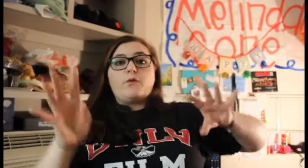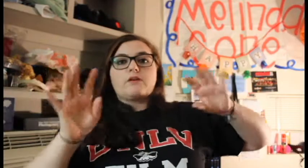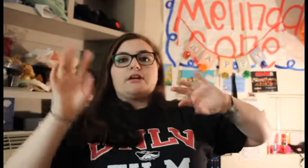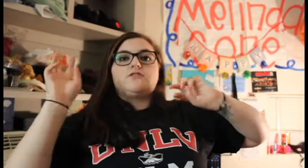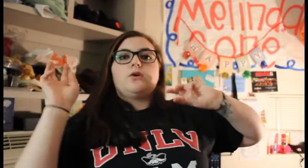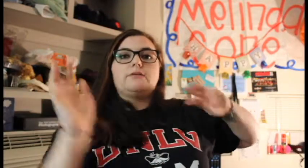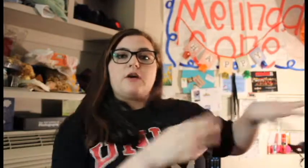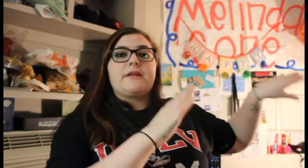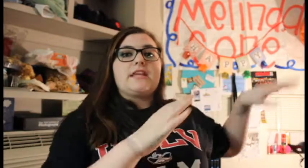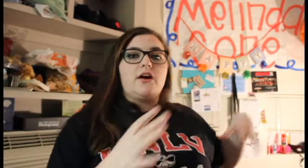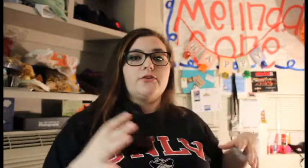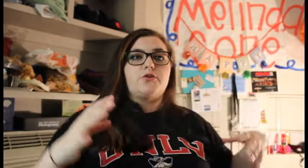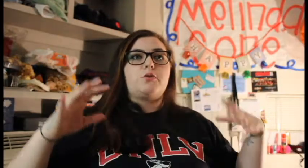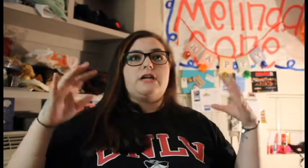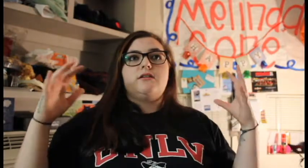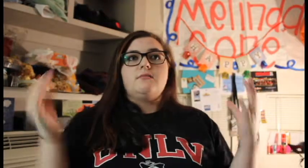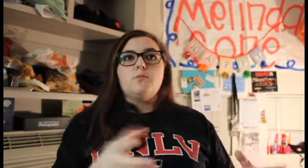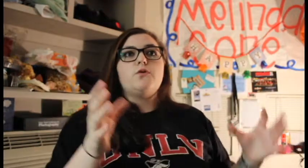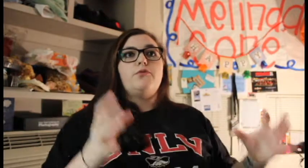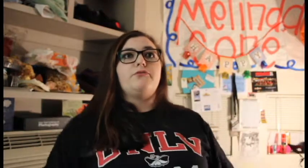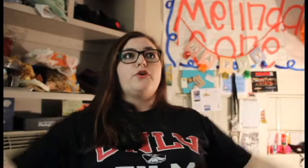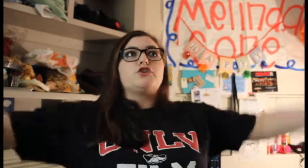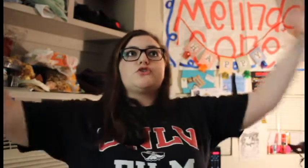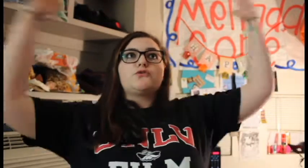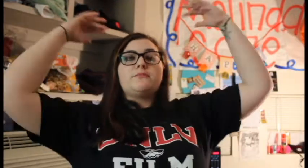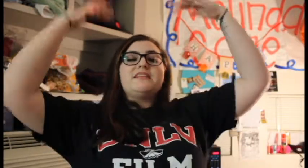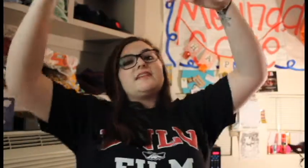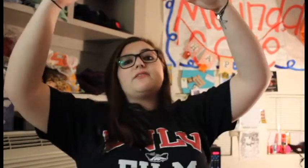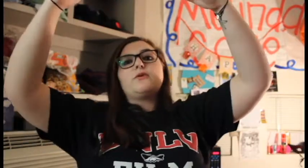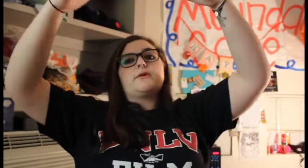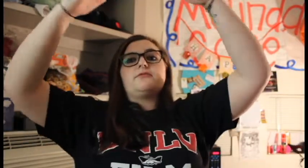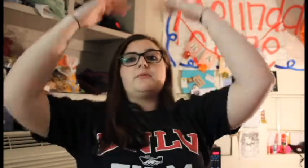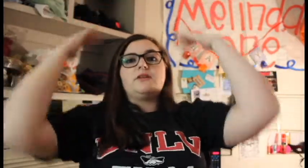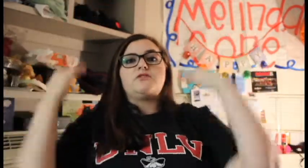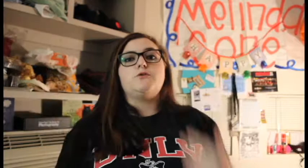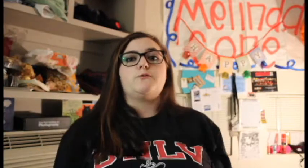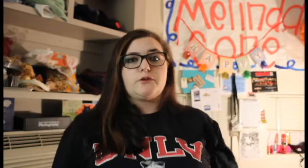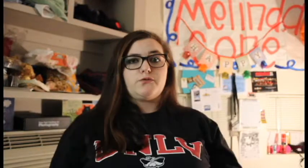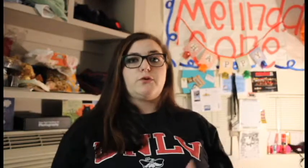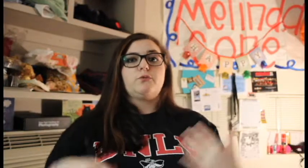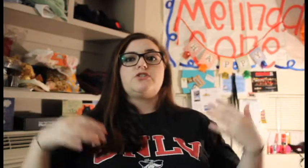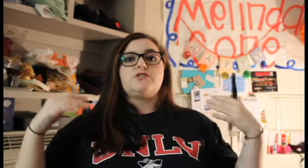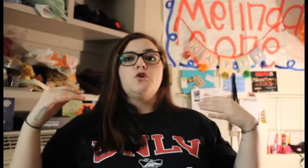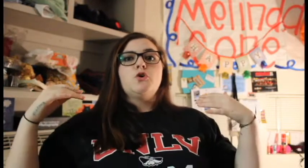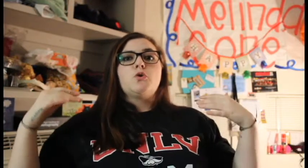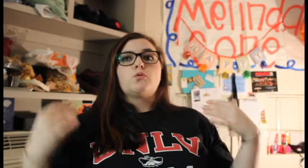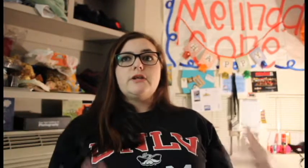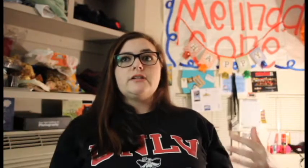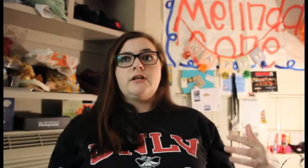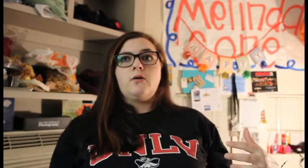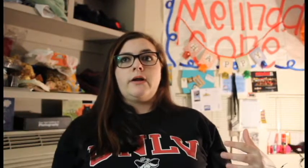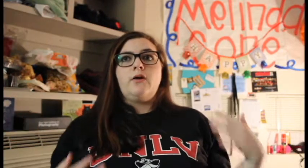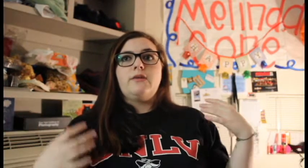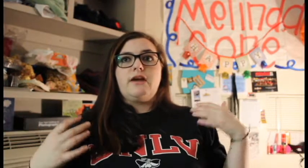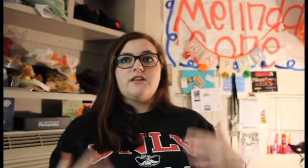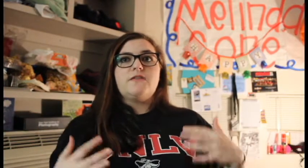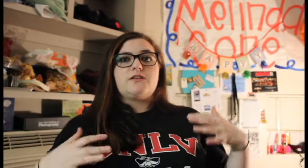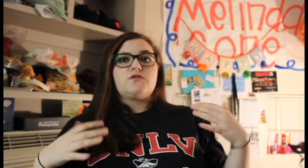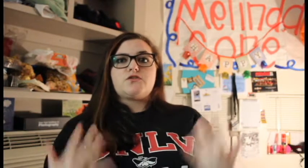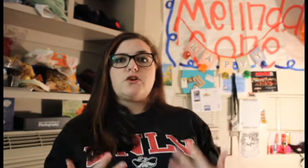four of us so I was helping the other three move furniture from the second floor of the building to the first floor which is really annoying when the elevators are so